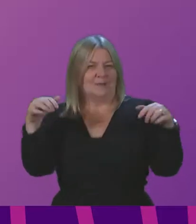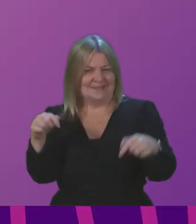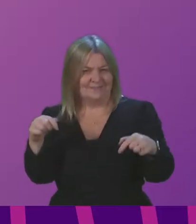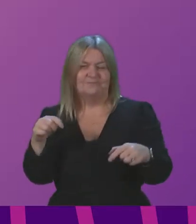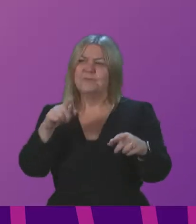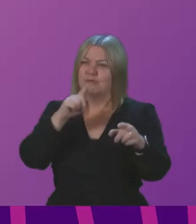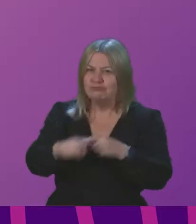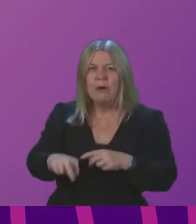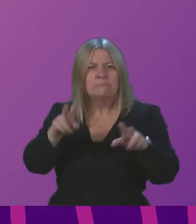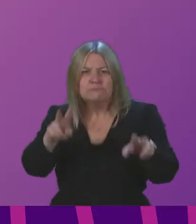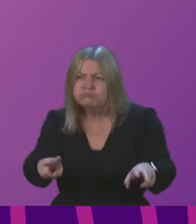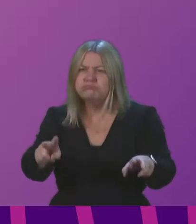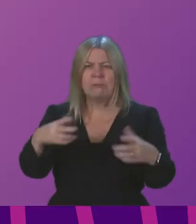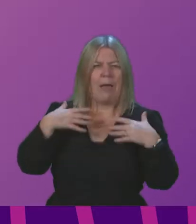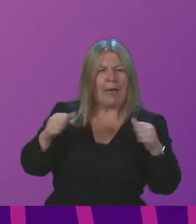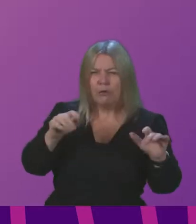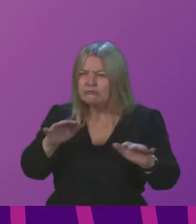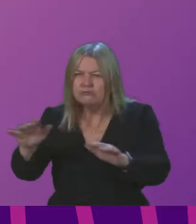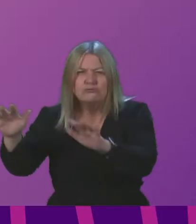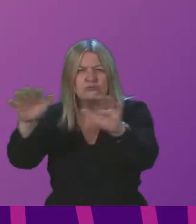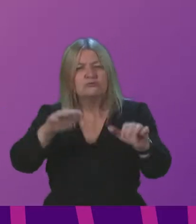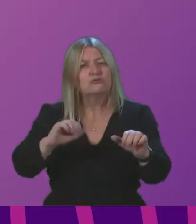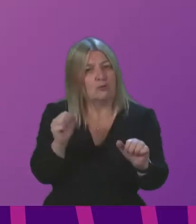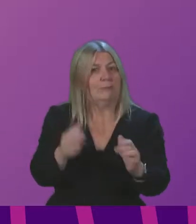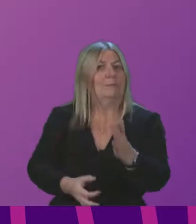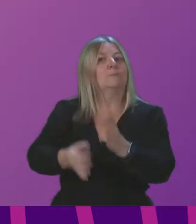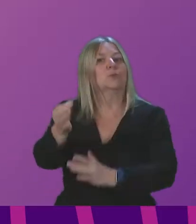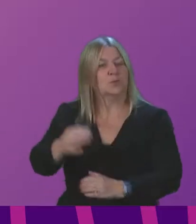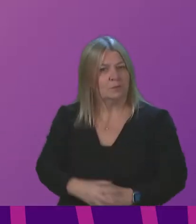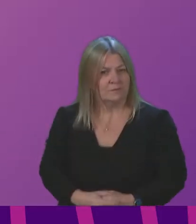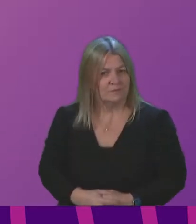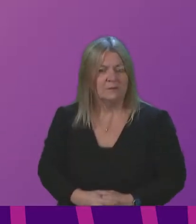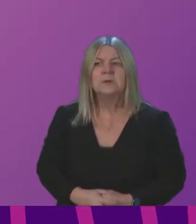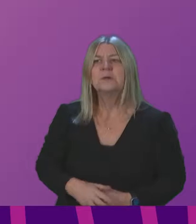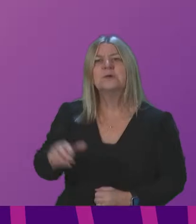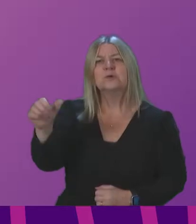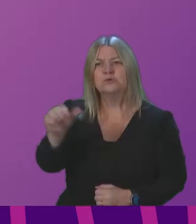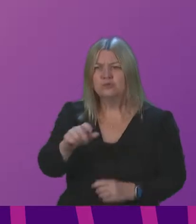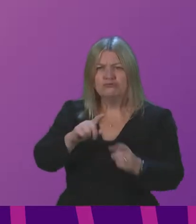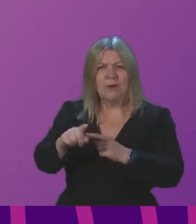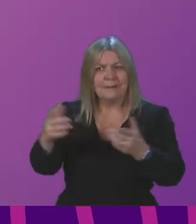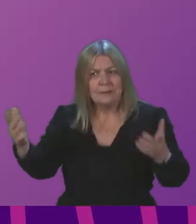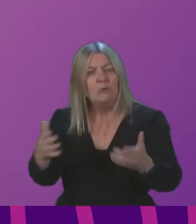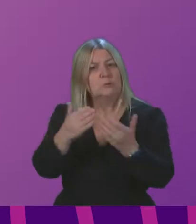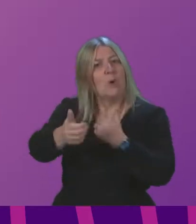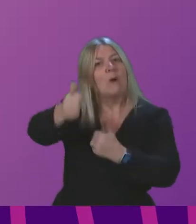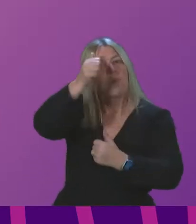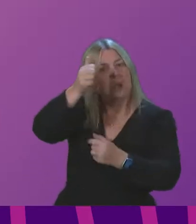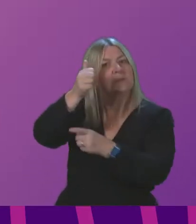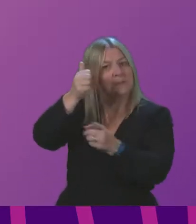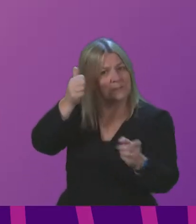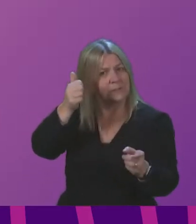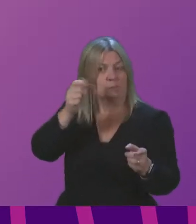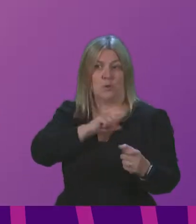tackling non-communicable diseases. We should be building on people's increased awareness of their health that has arisen from the